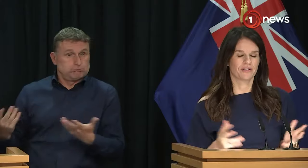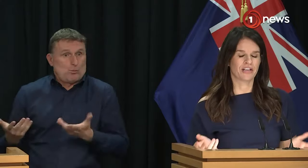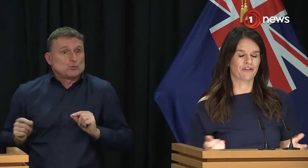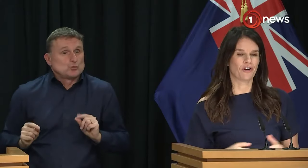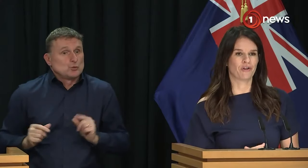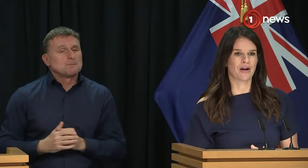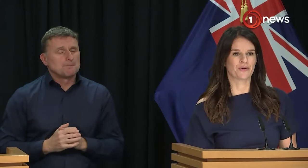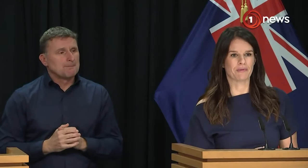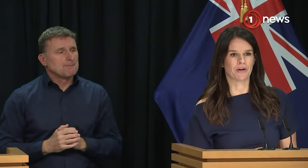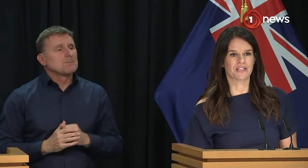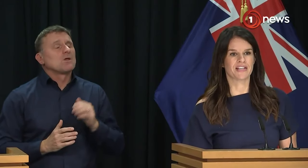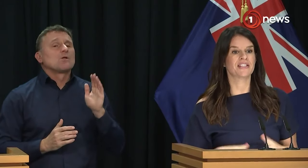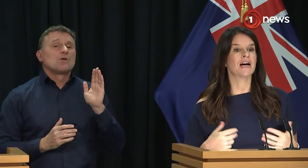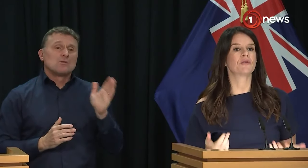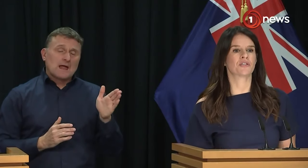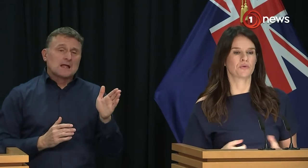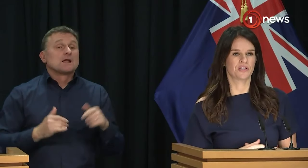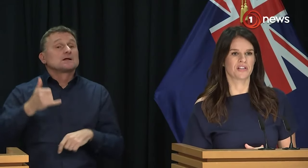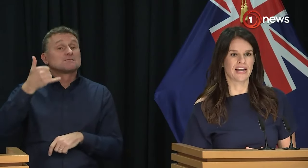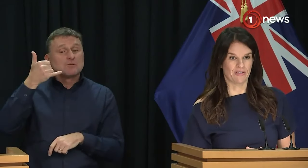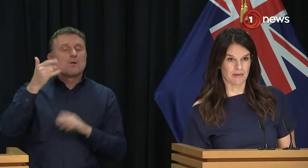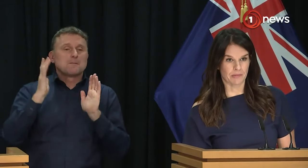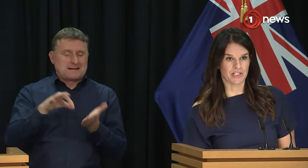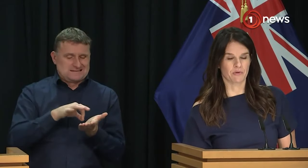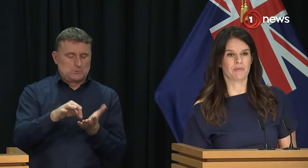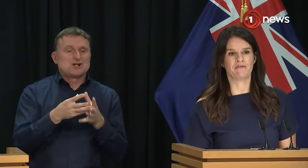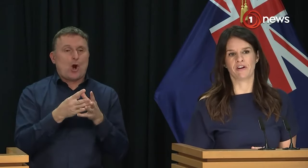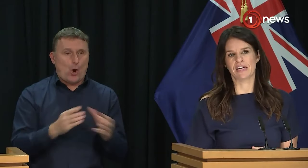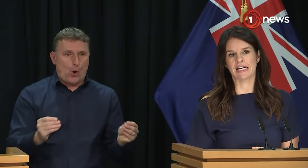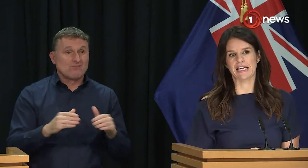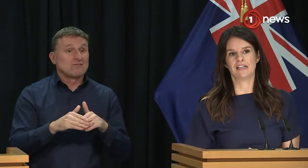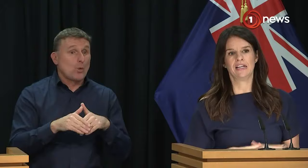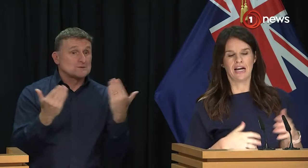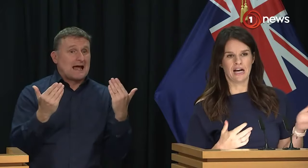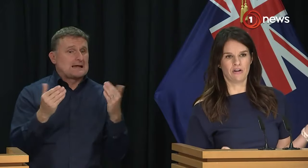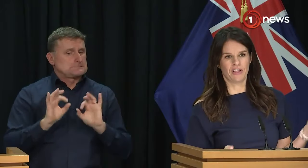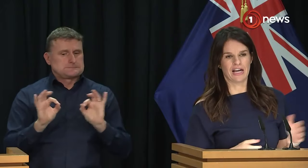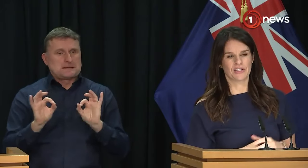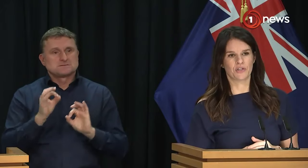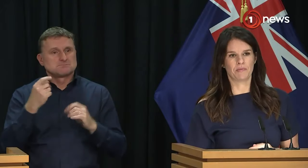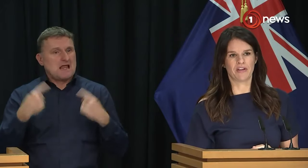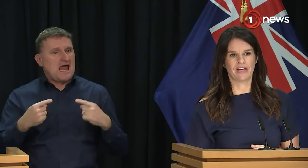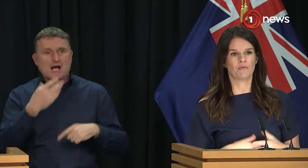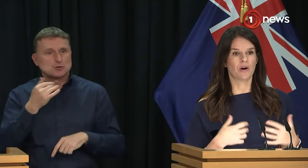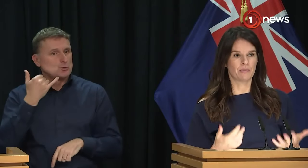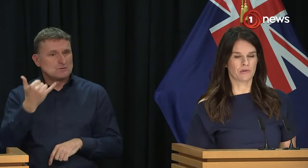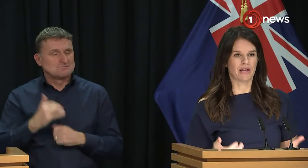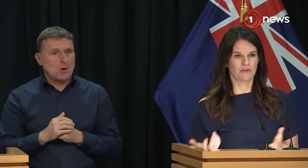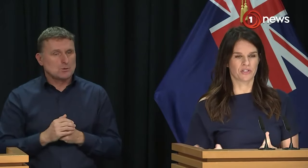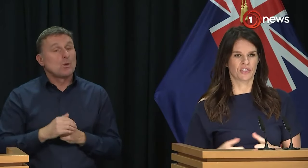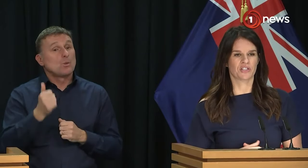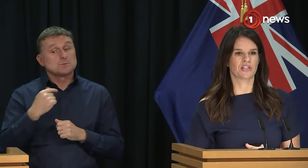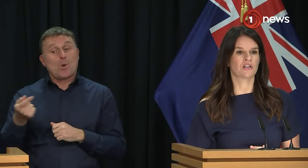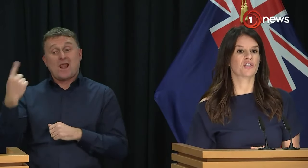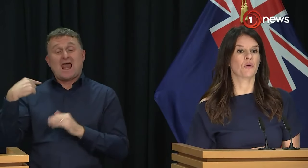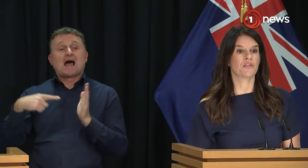ban or the cell phone off and away all day policy is it's up to schools to decide how they implement it. We've been very clear over the last term that they were able to